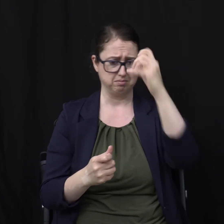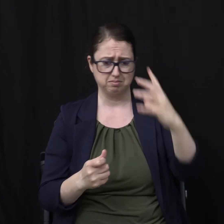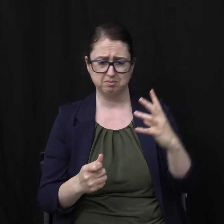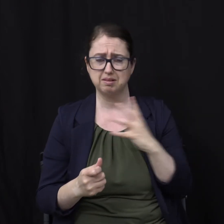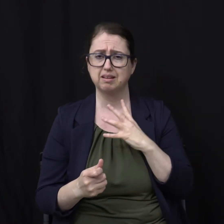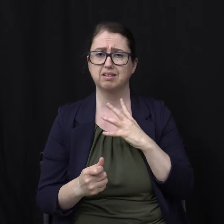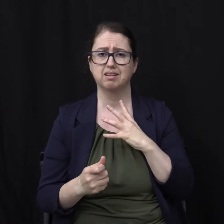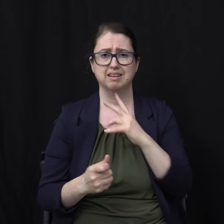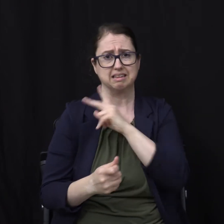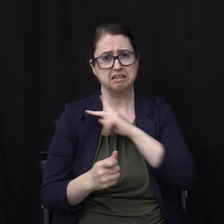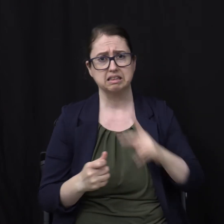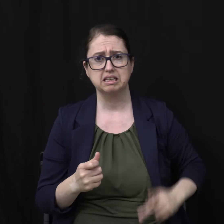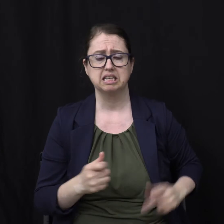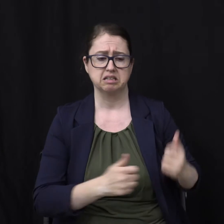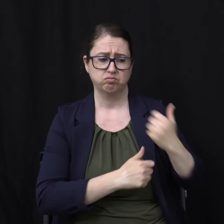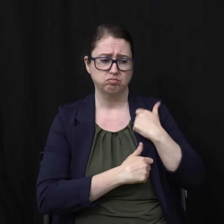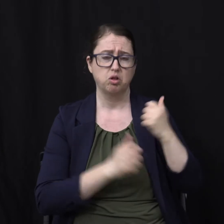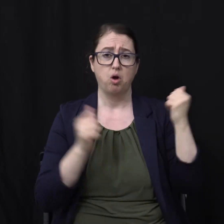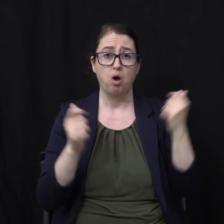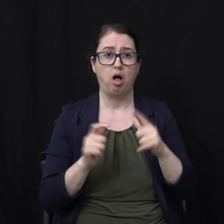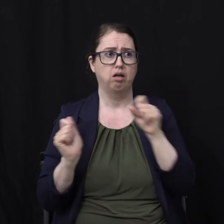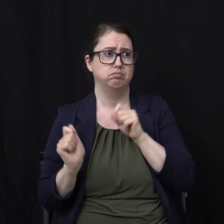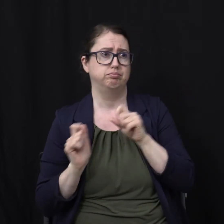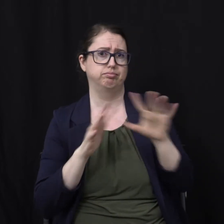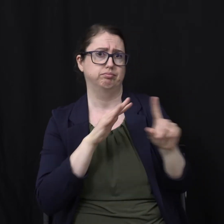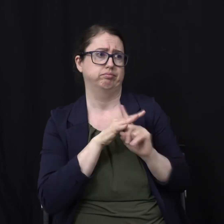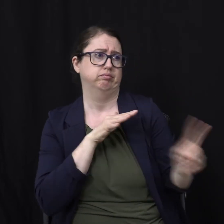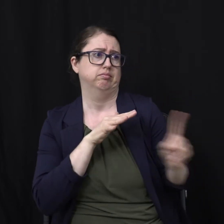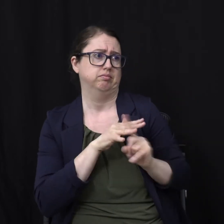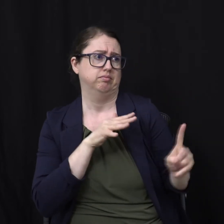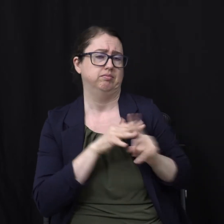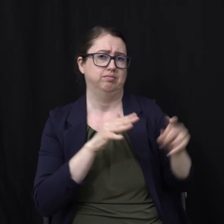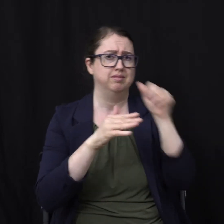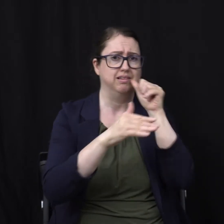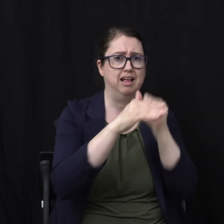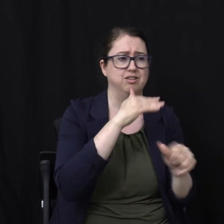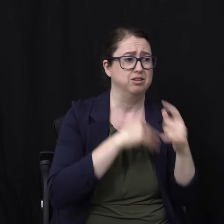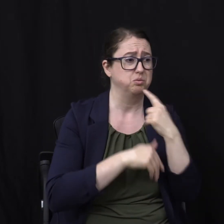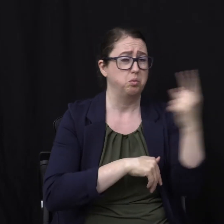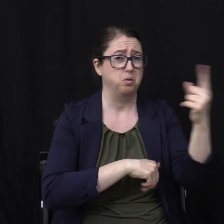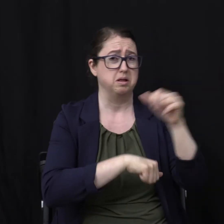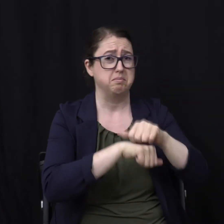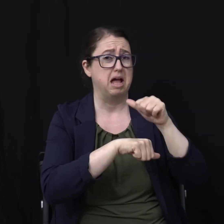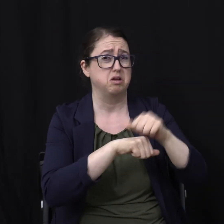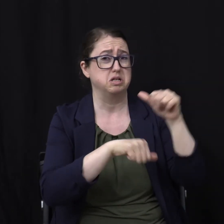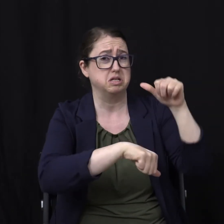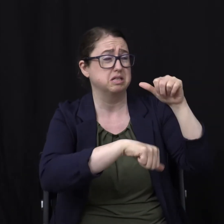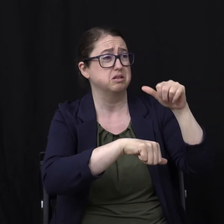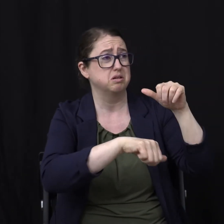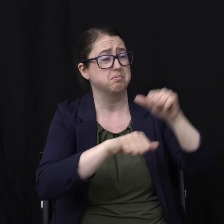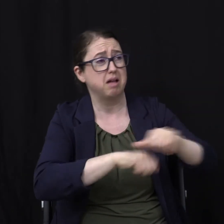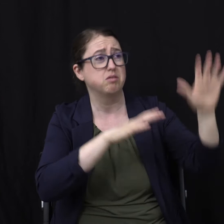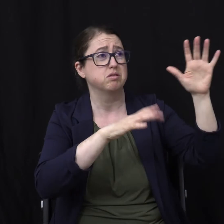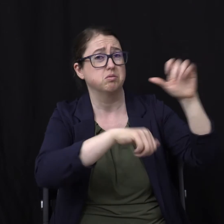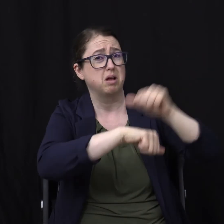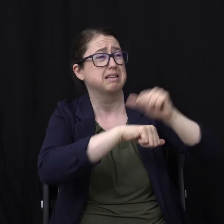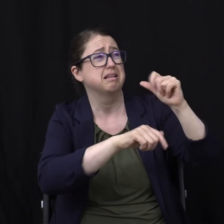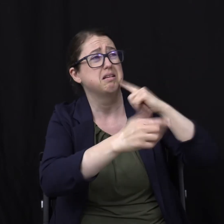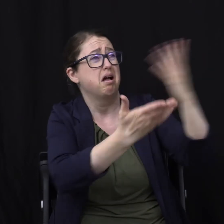Hid themselves In the dens And in the rocks Of the mountains And said to the mountains And rocks Fall on us And hide